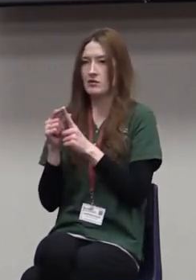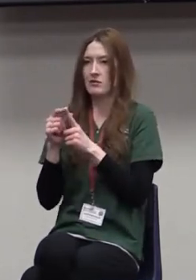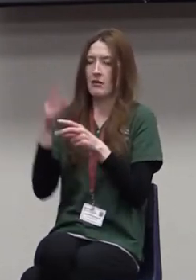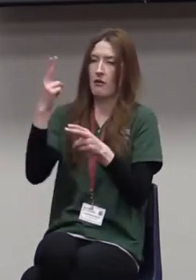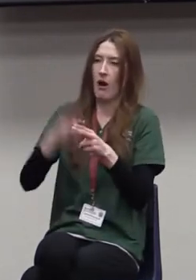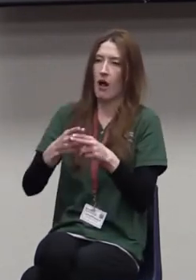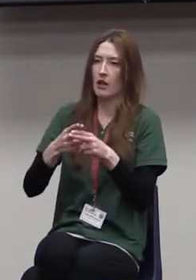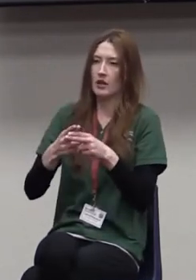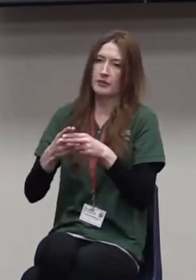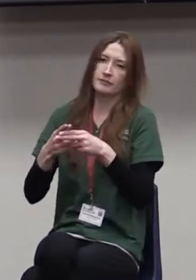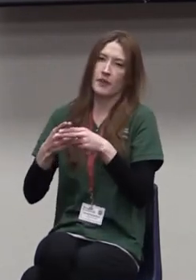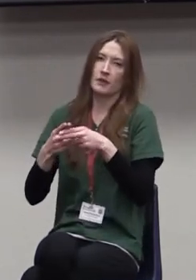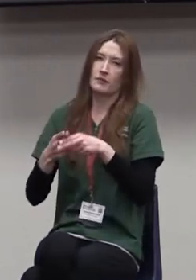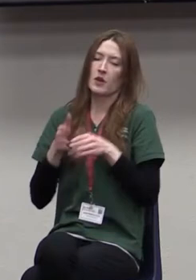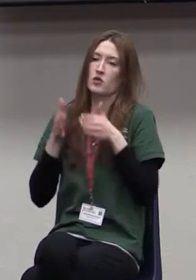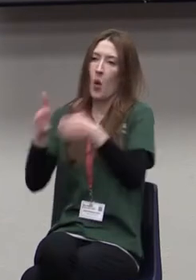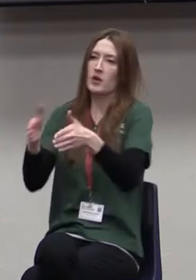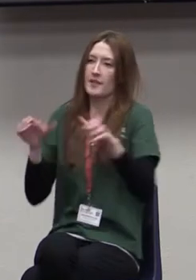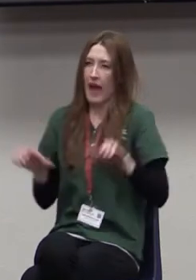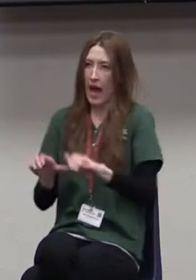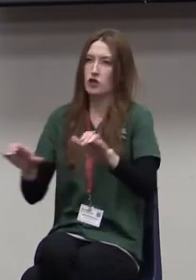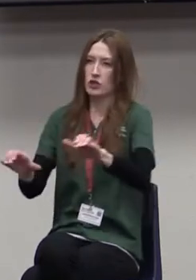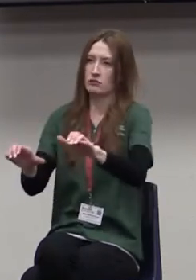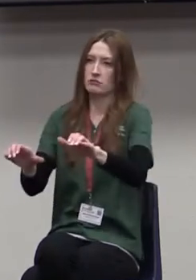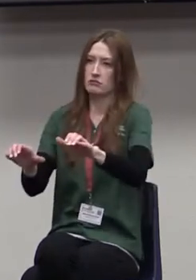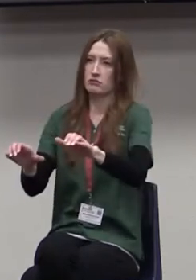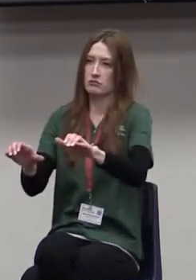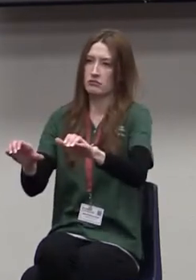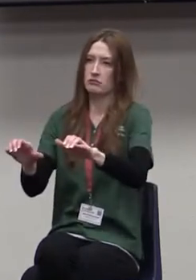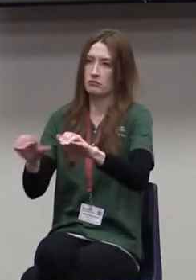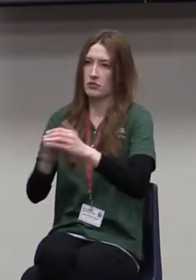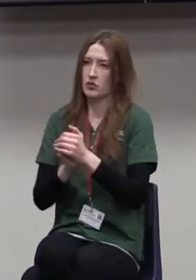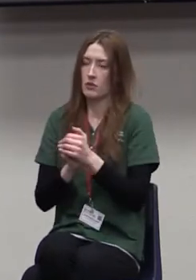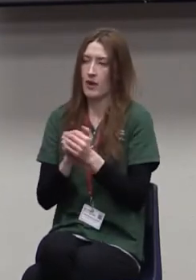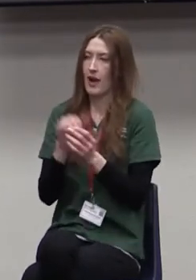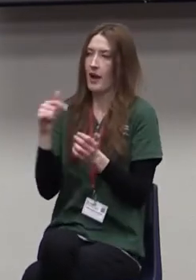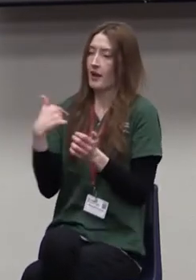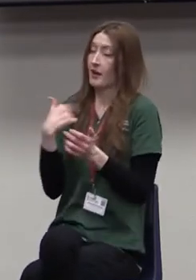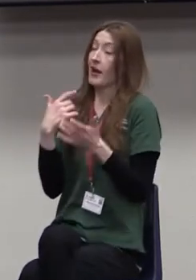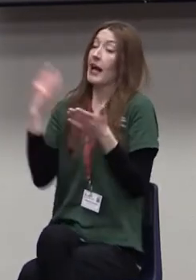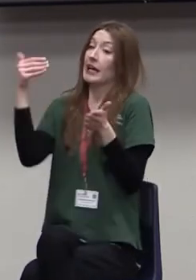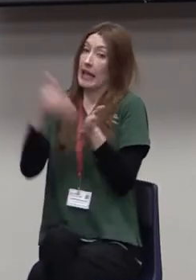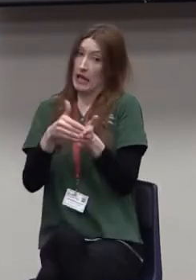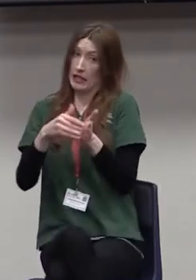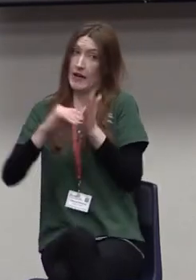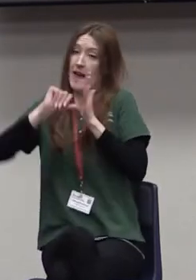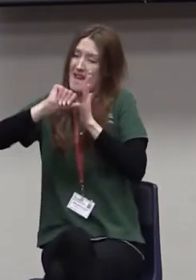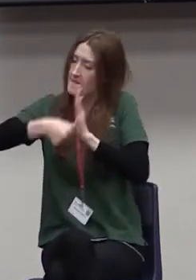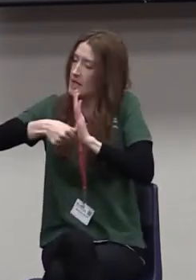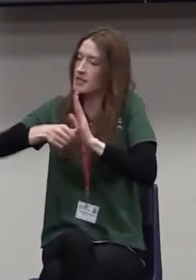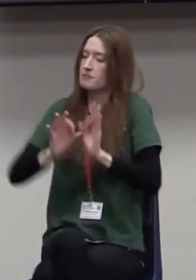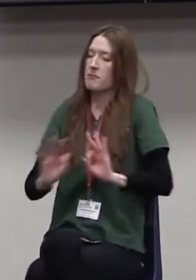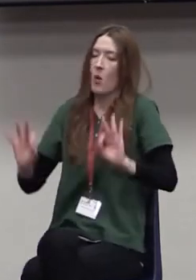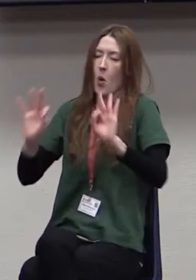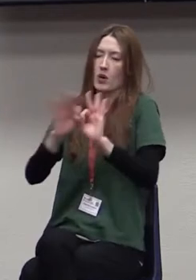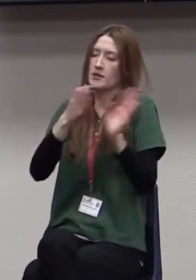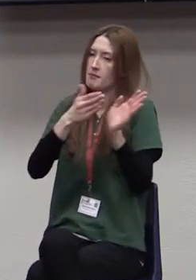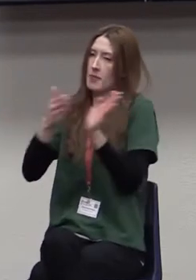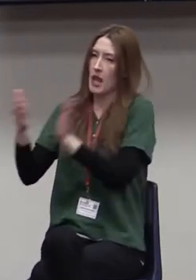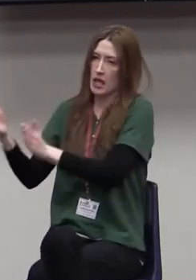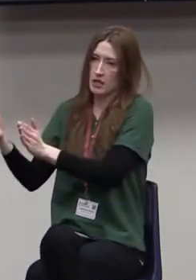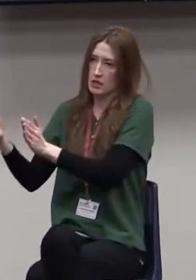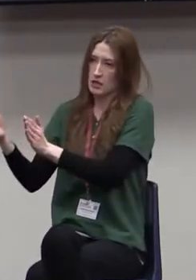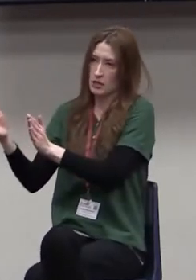And again, I can't emphasize enough how important having a plan is. You know the old statement, those who fail to plan,